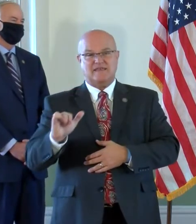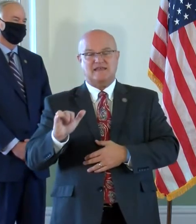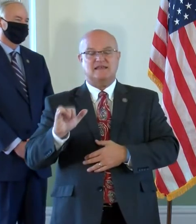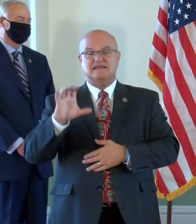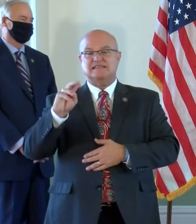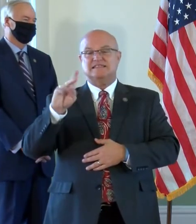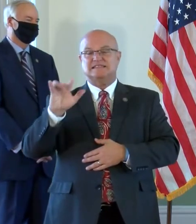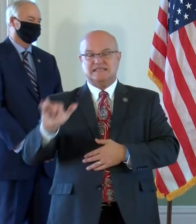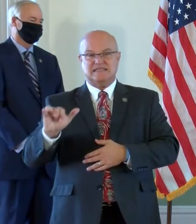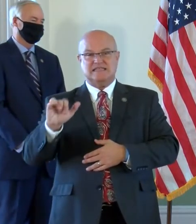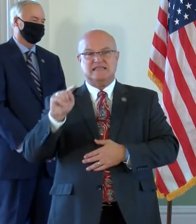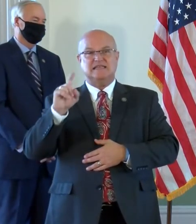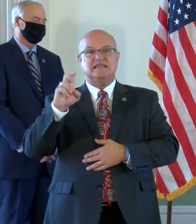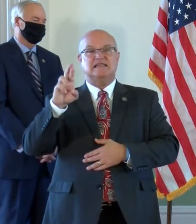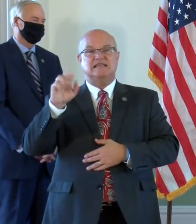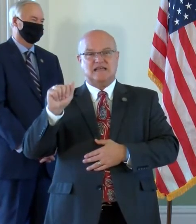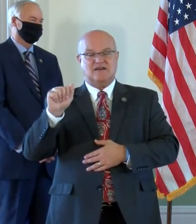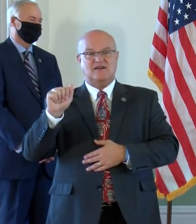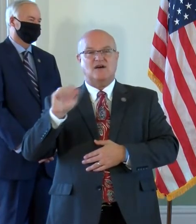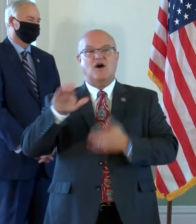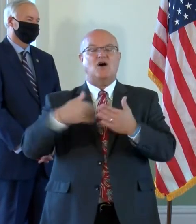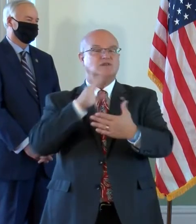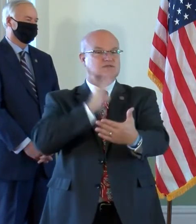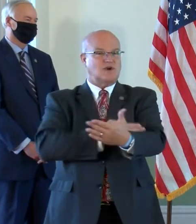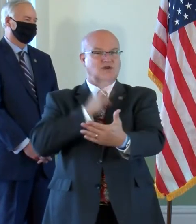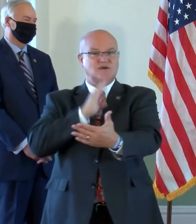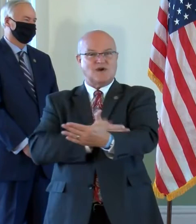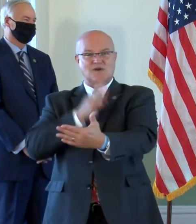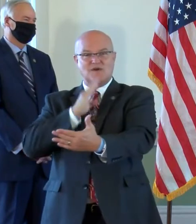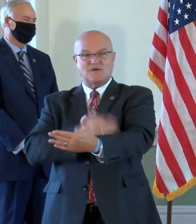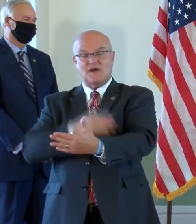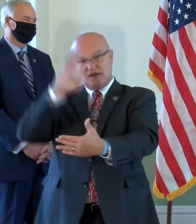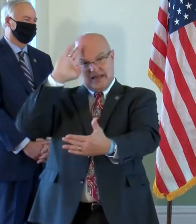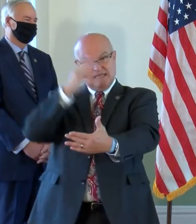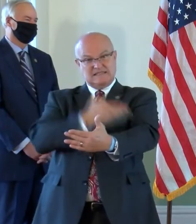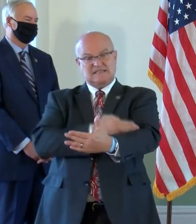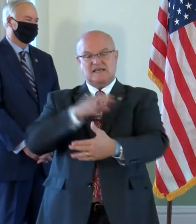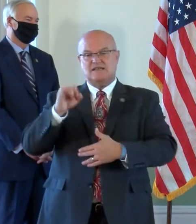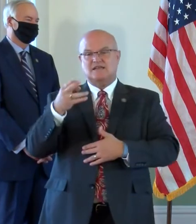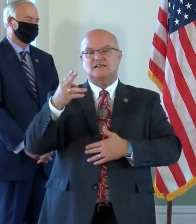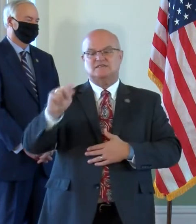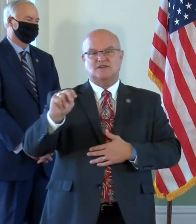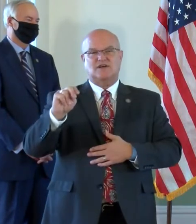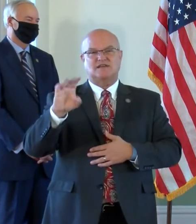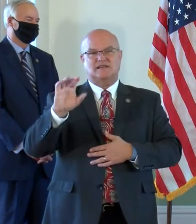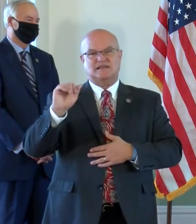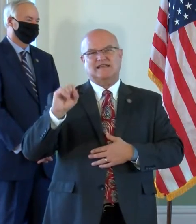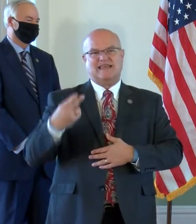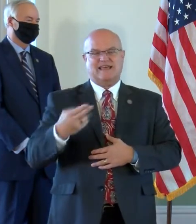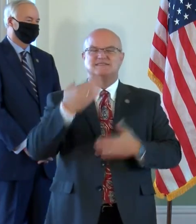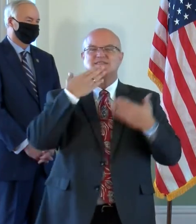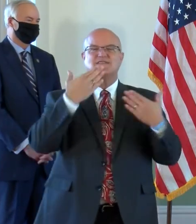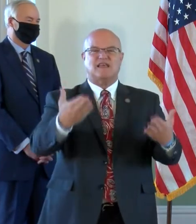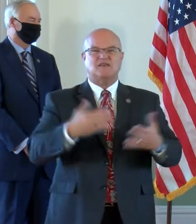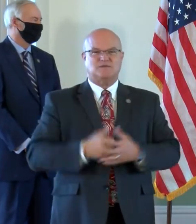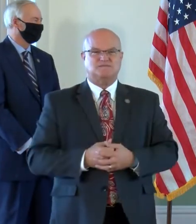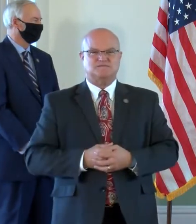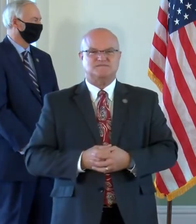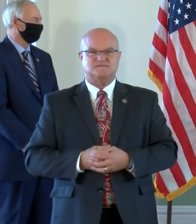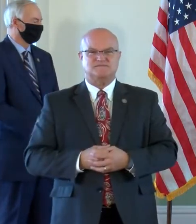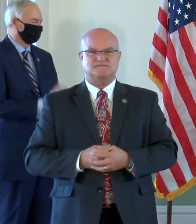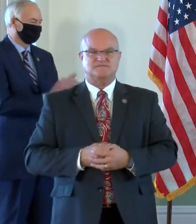Cindy Cash, and Tara Cash, all daughters, and his son, John Carter Cash. Thank you, Charles.